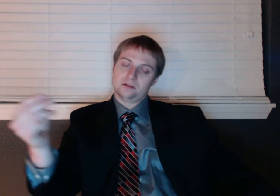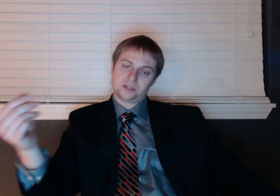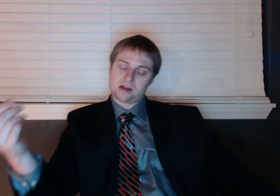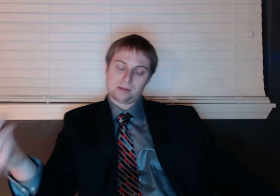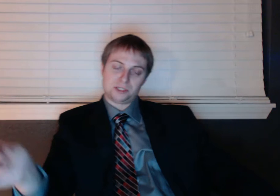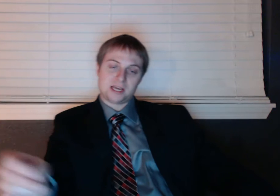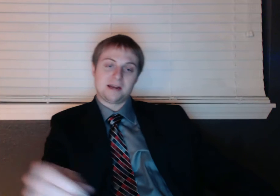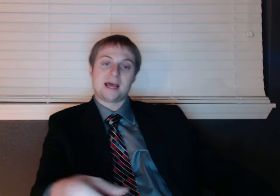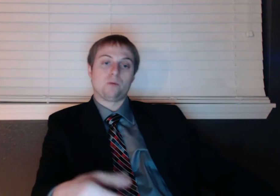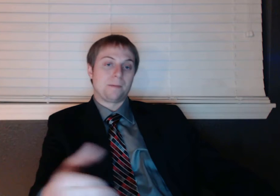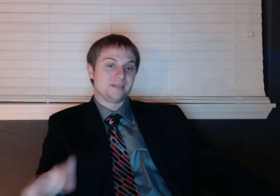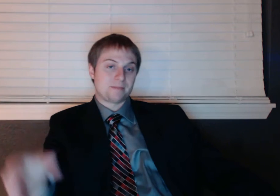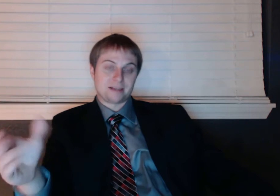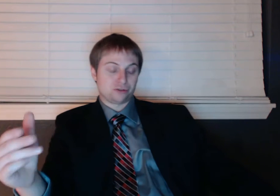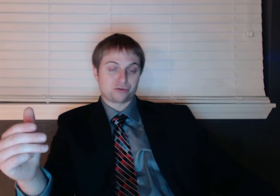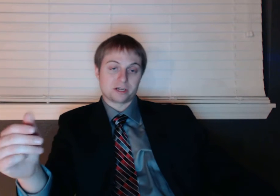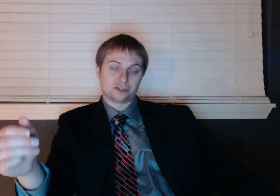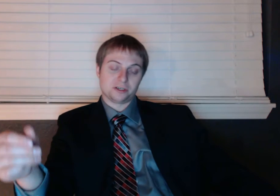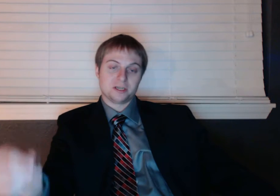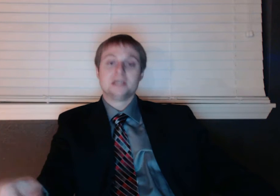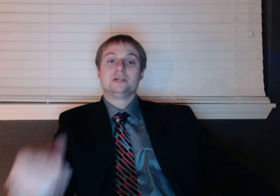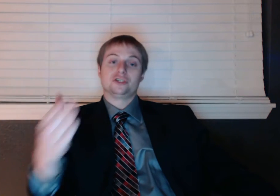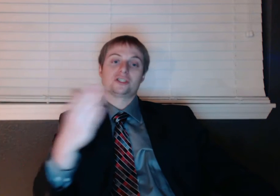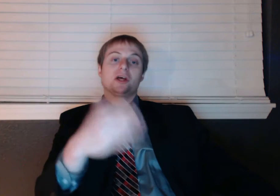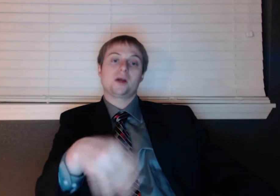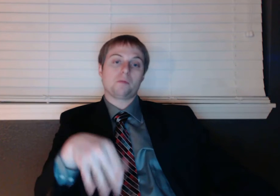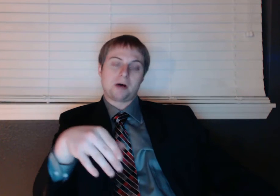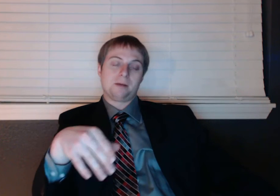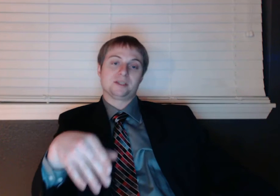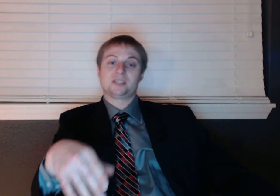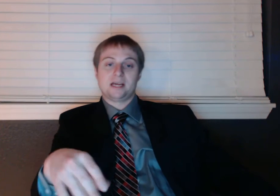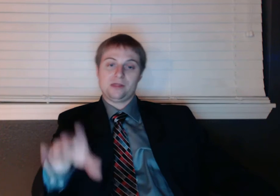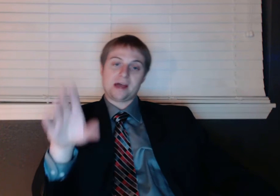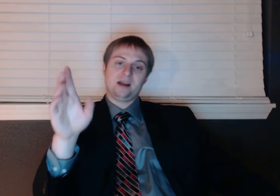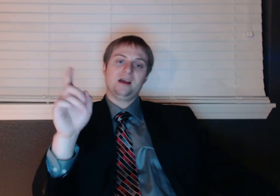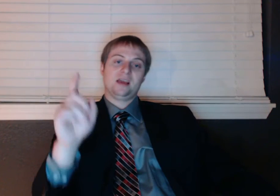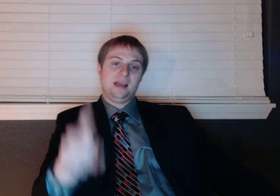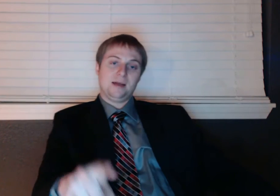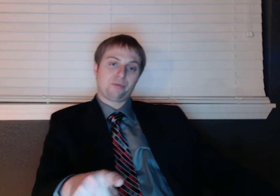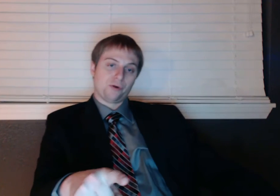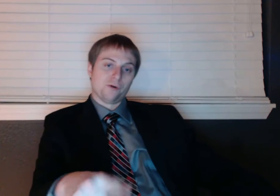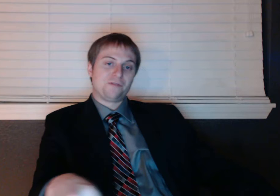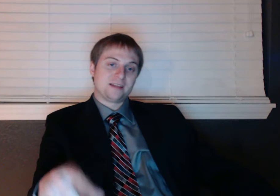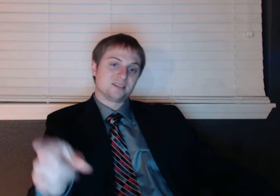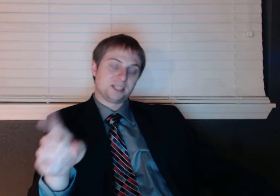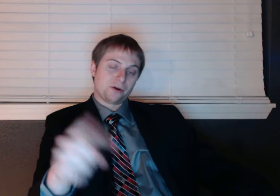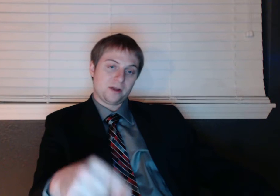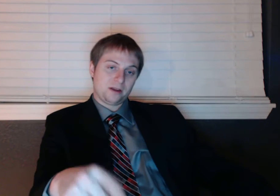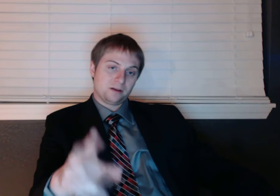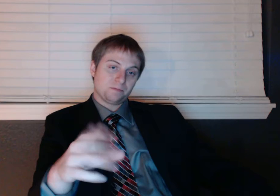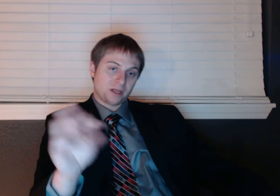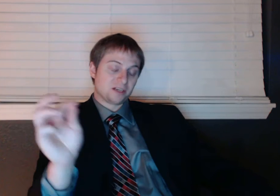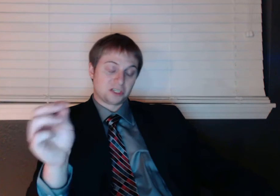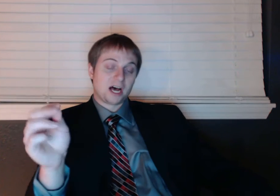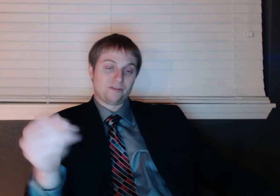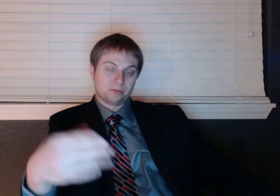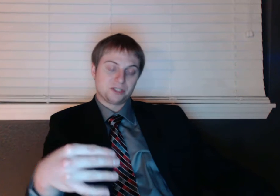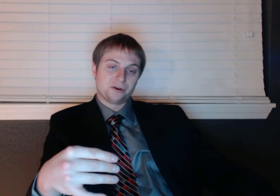Saddam Hussein had weapons of mass destruction. Just like Obama said that he had proof that the Syrian Assad from